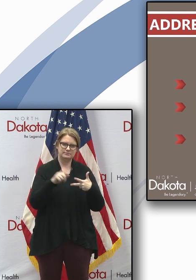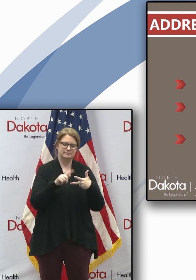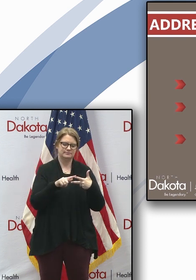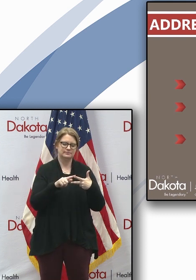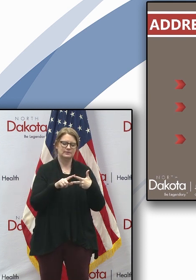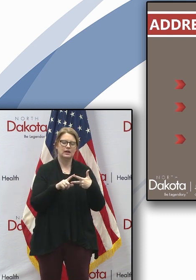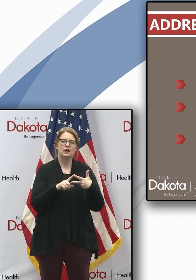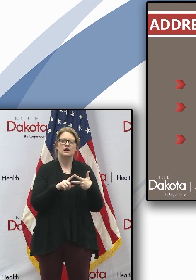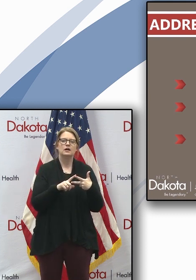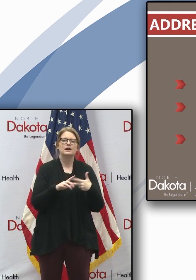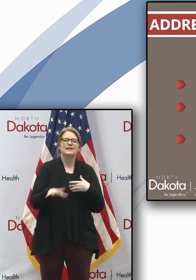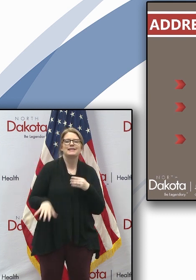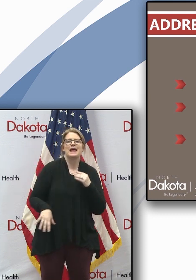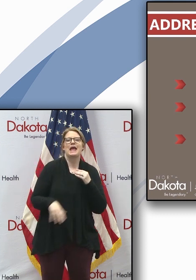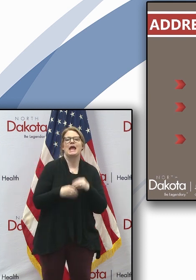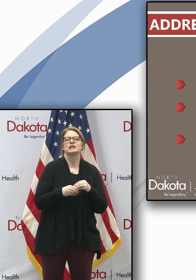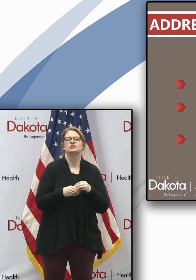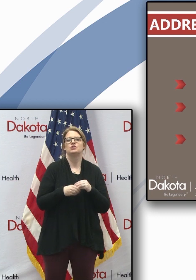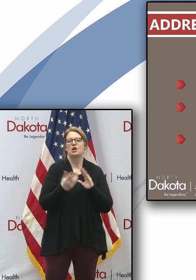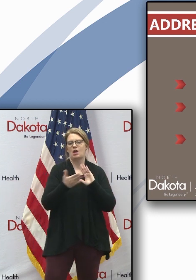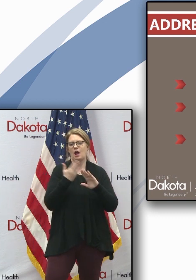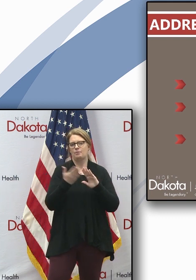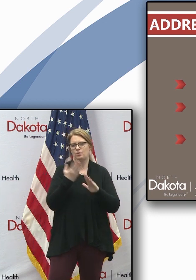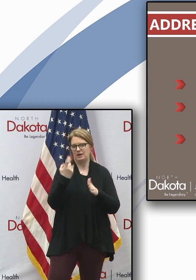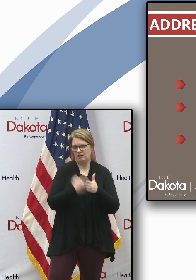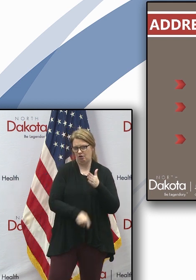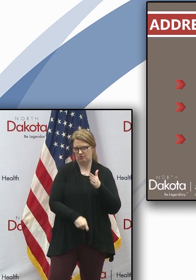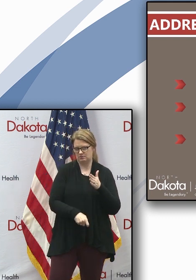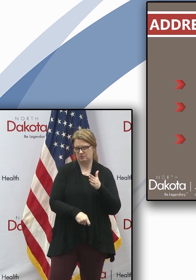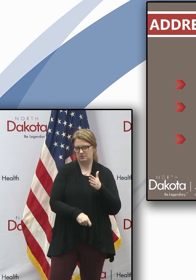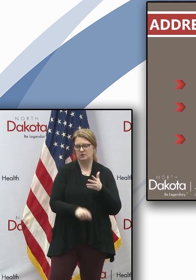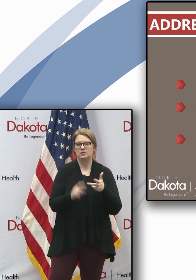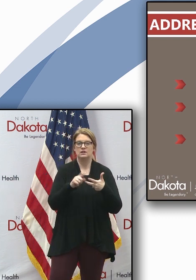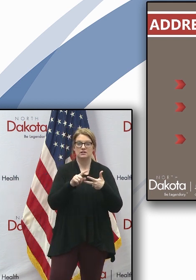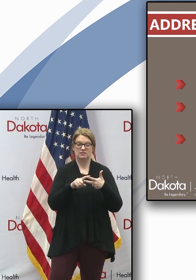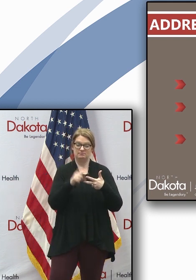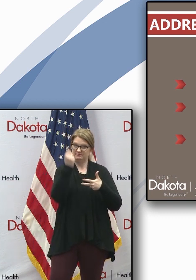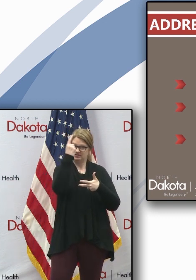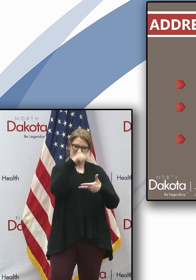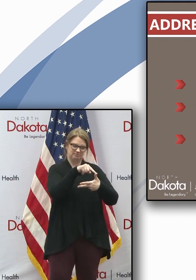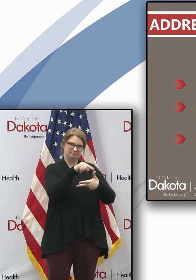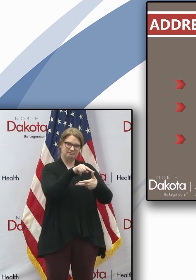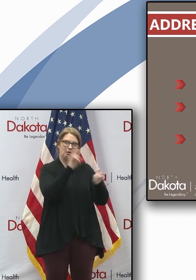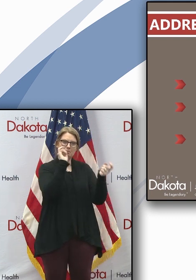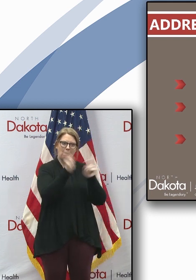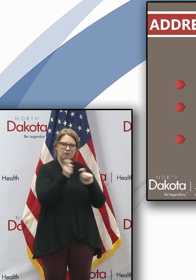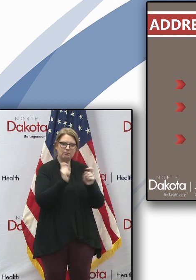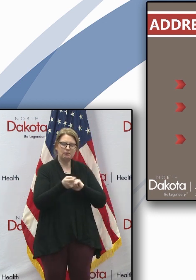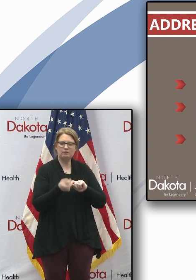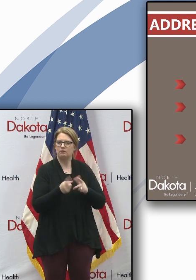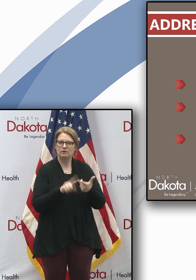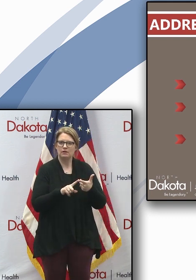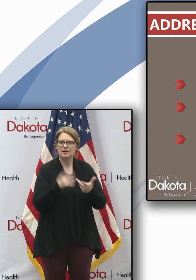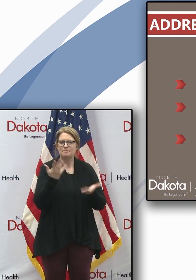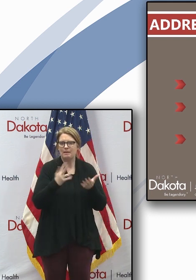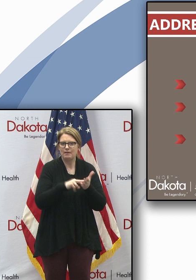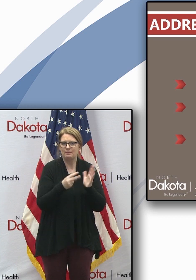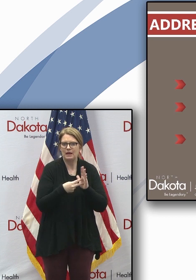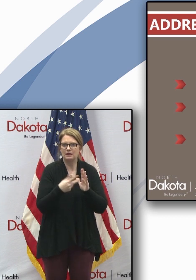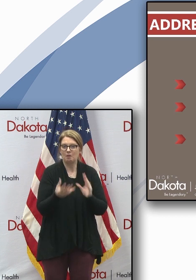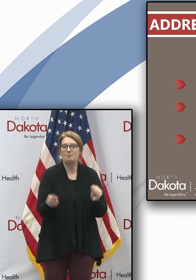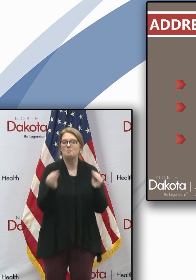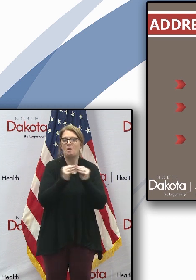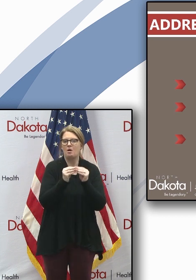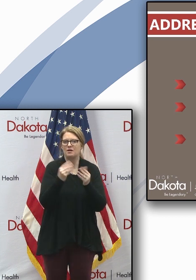cover some of the extra operating costs that will come as a result of the modified operating practices, but also to help sustain the childcare